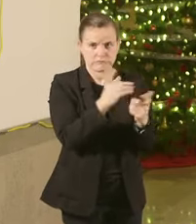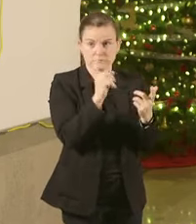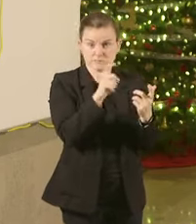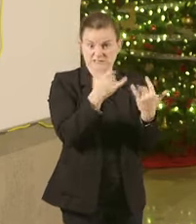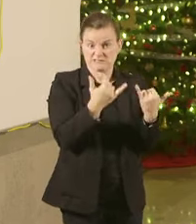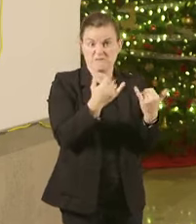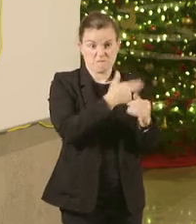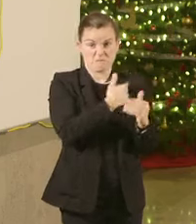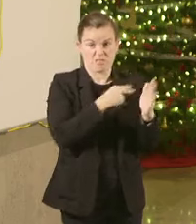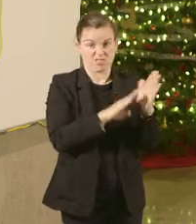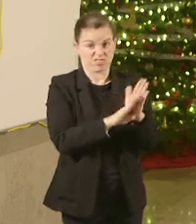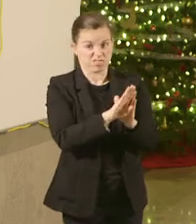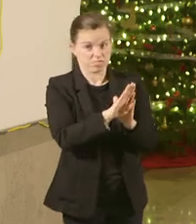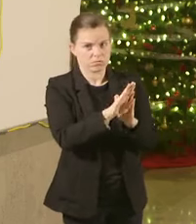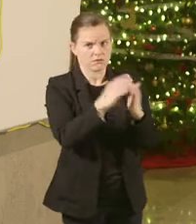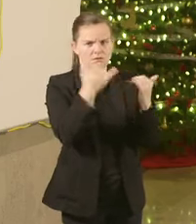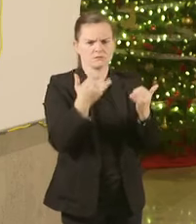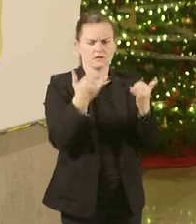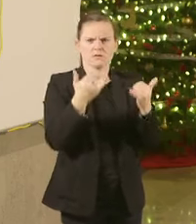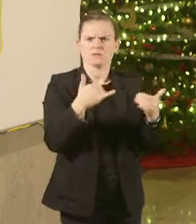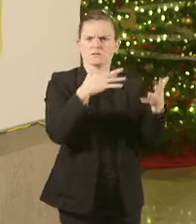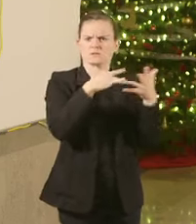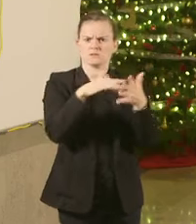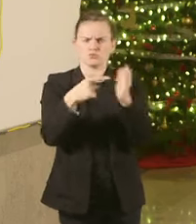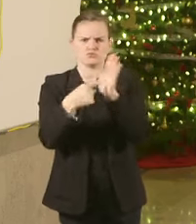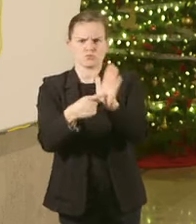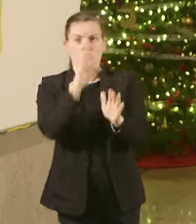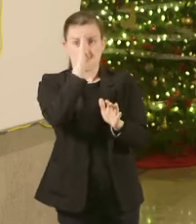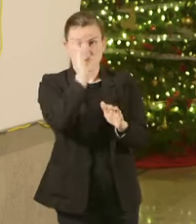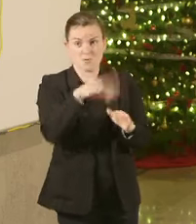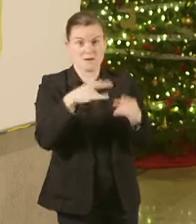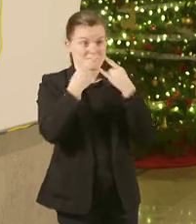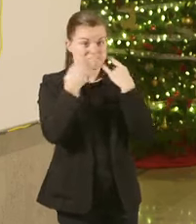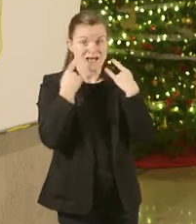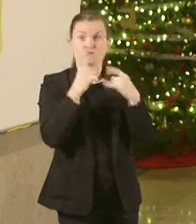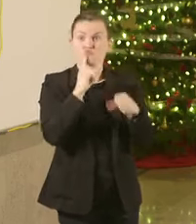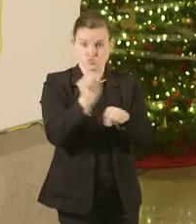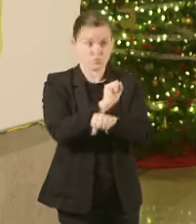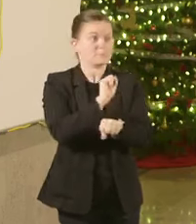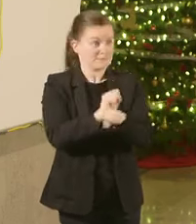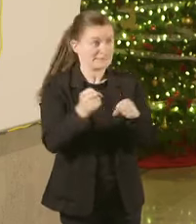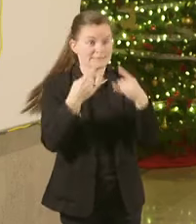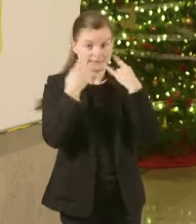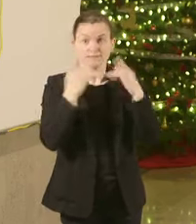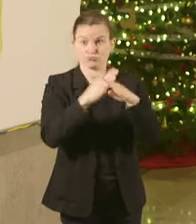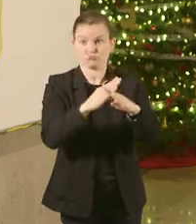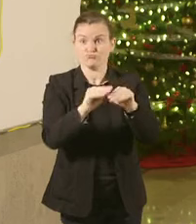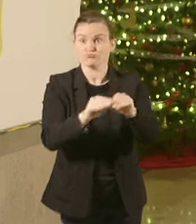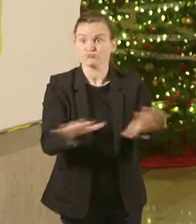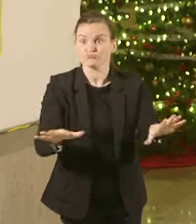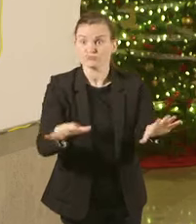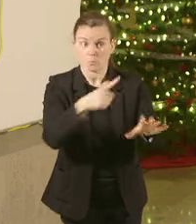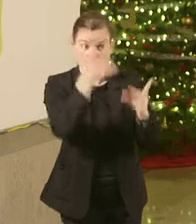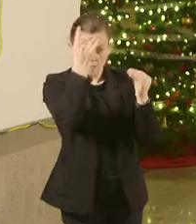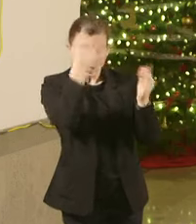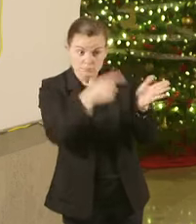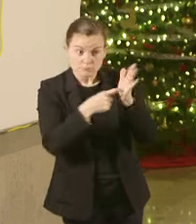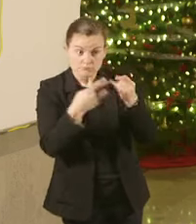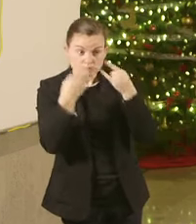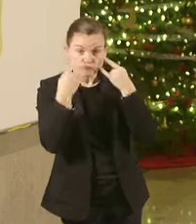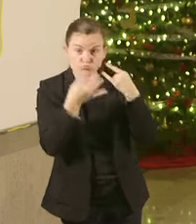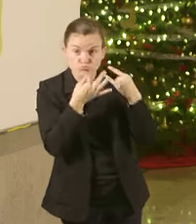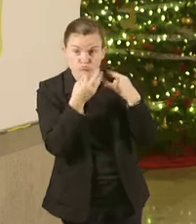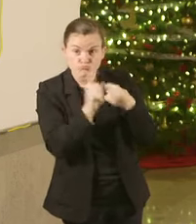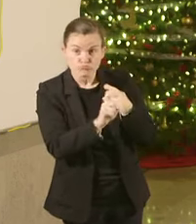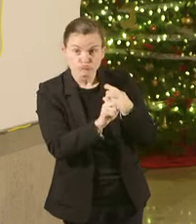have shown that masks drastically reduce infection rates Are you thinking about instituting a mask mandate seeing the way that the